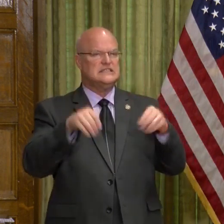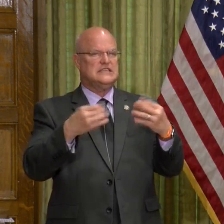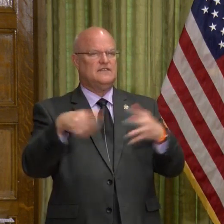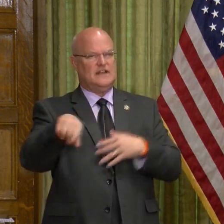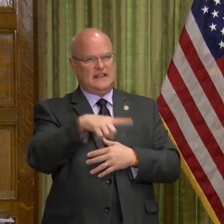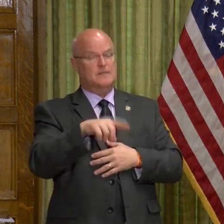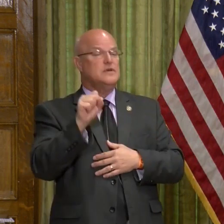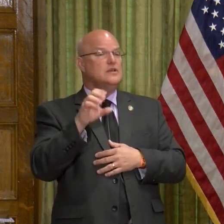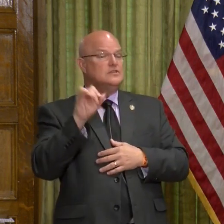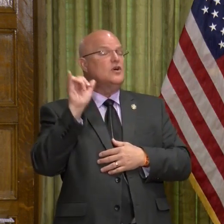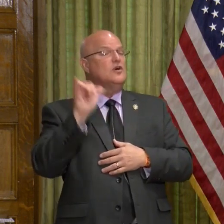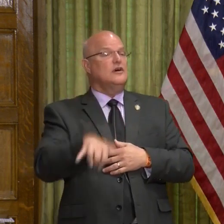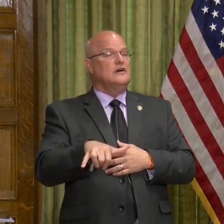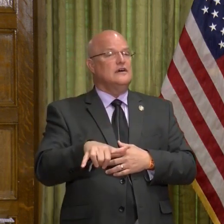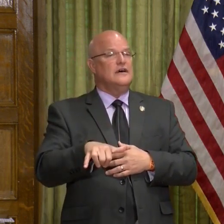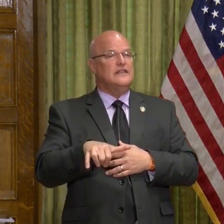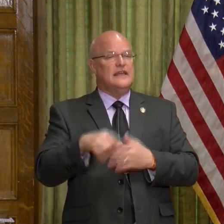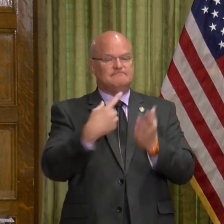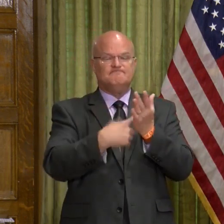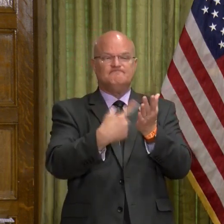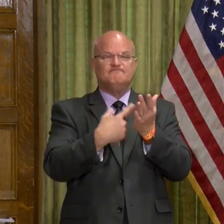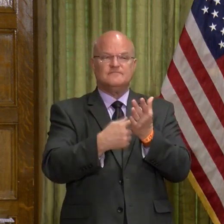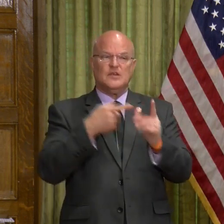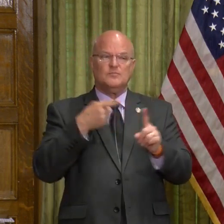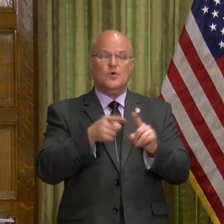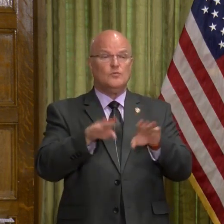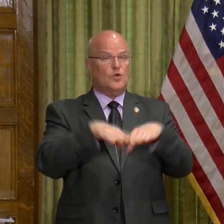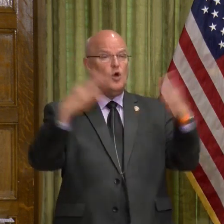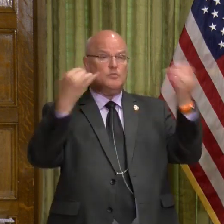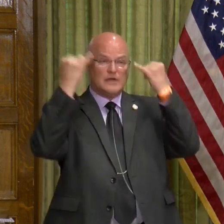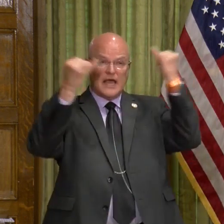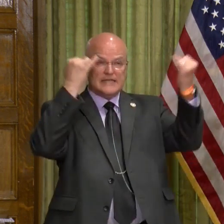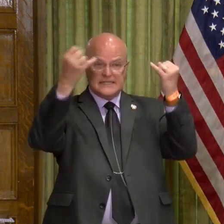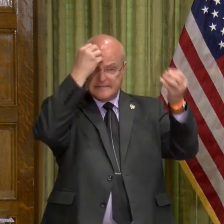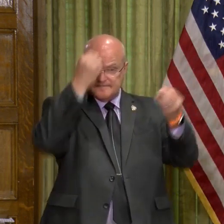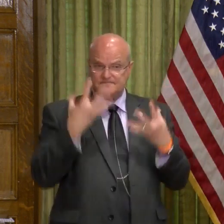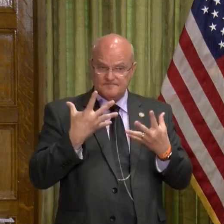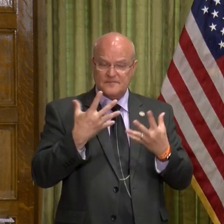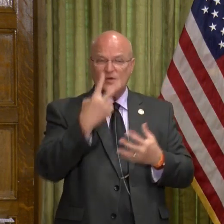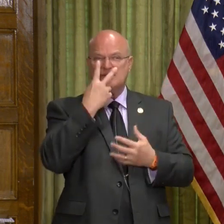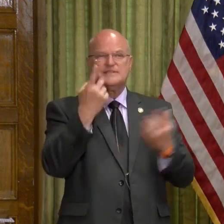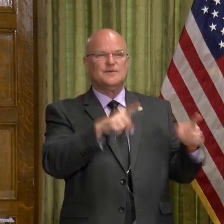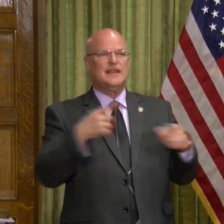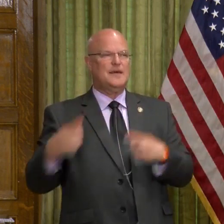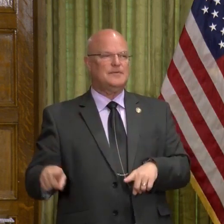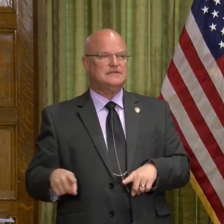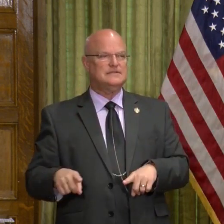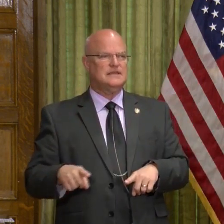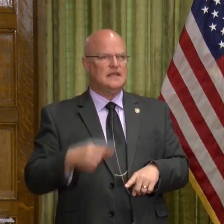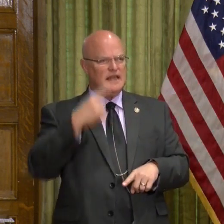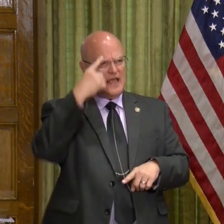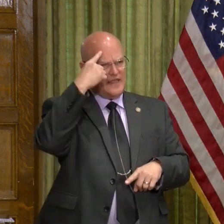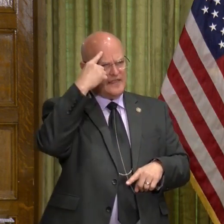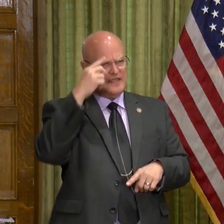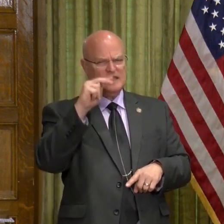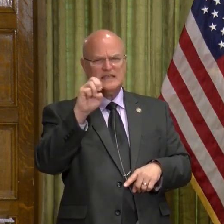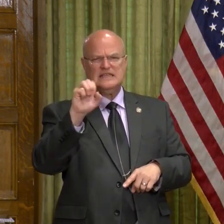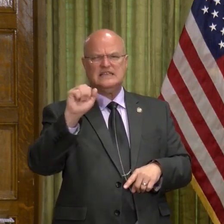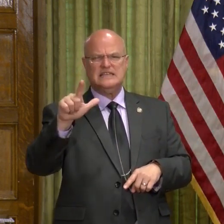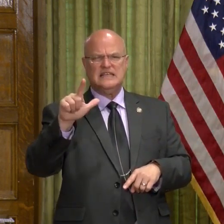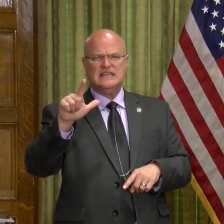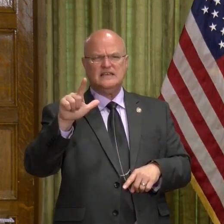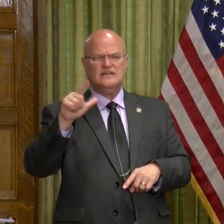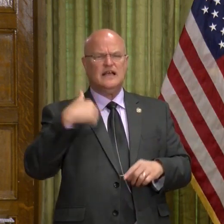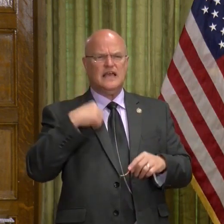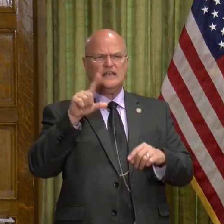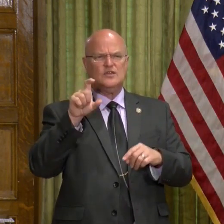given to them. So that's a discussion point. We're open to ideas on that. And we'll see what happens. And then I think it was Neil Gladner that